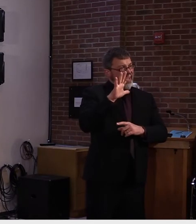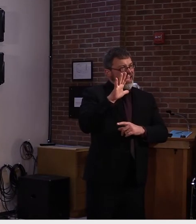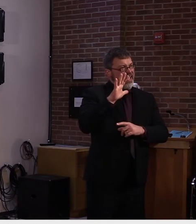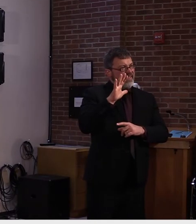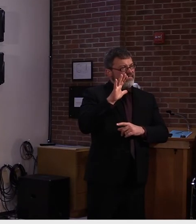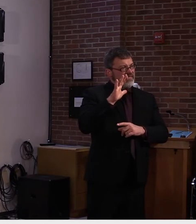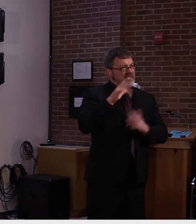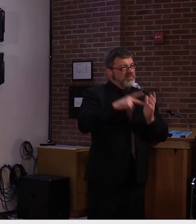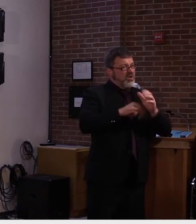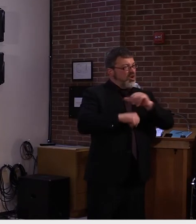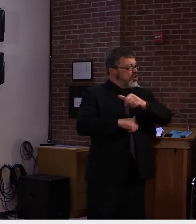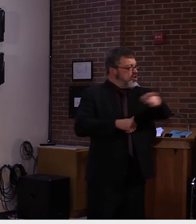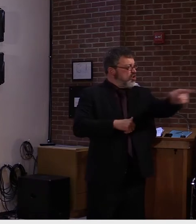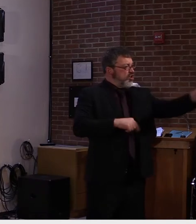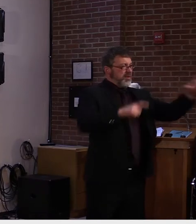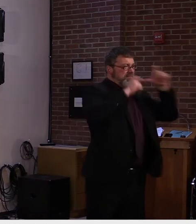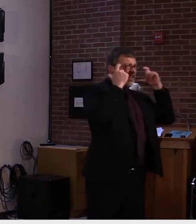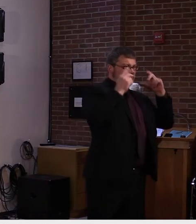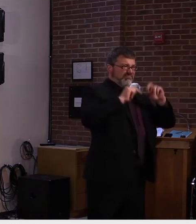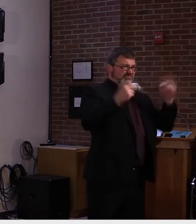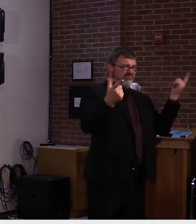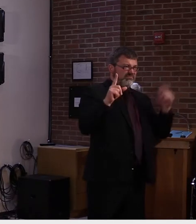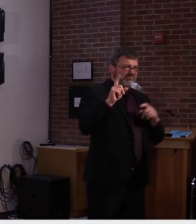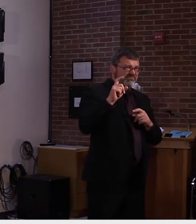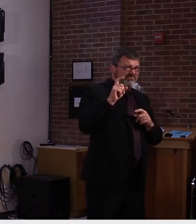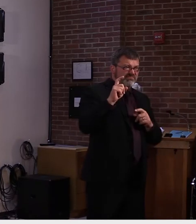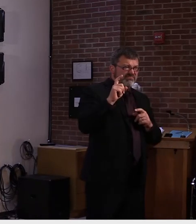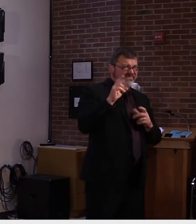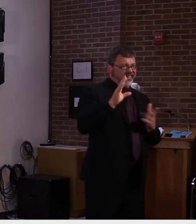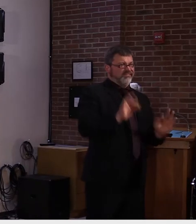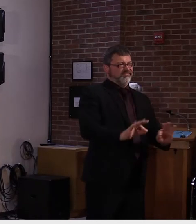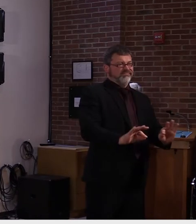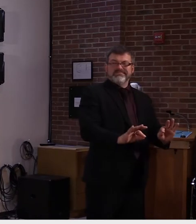mask to be like, uh, kabuki mask there or something?